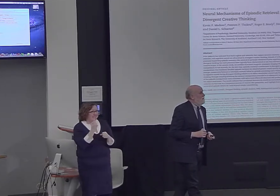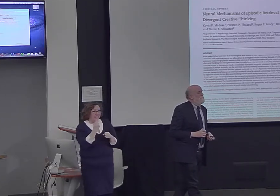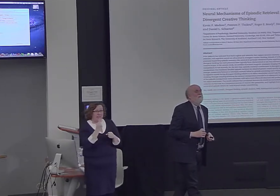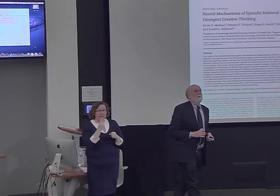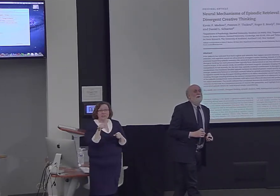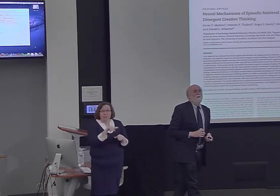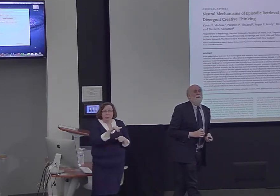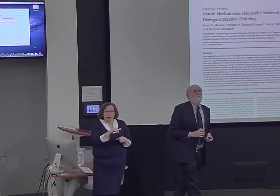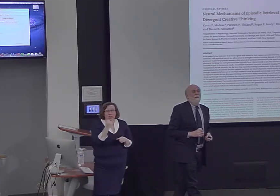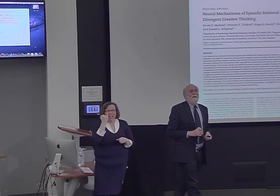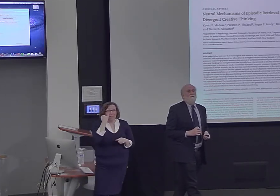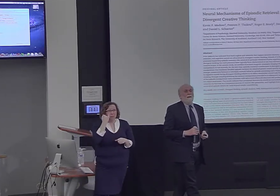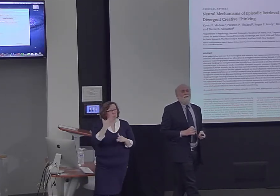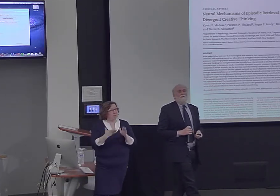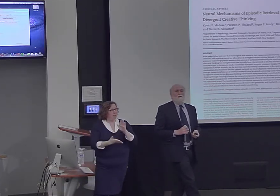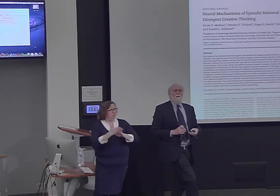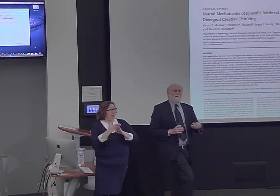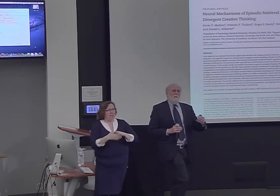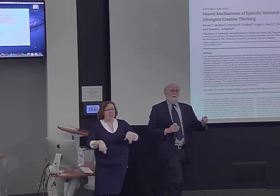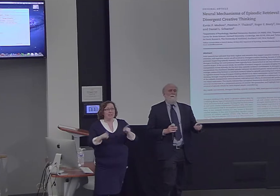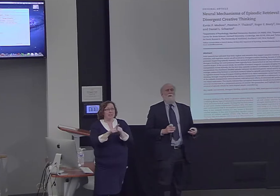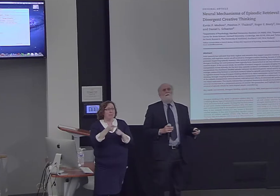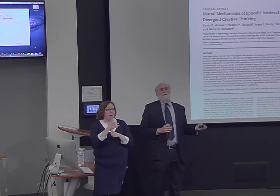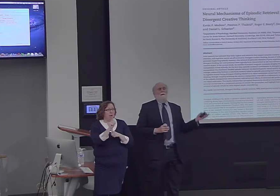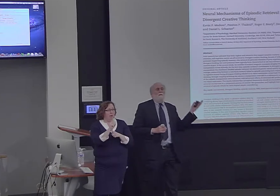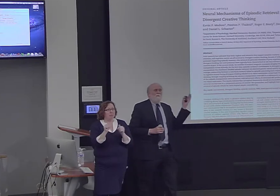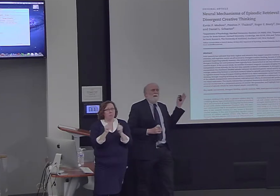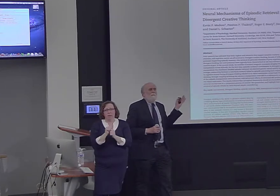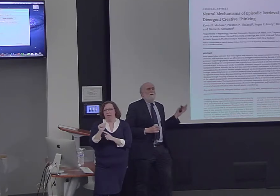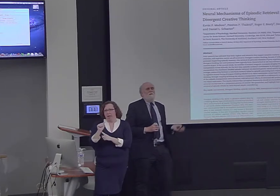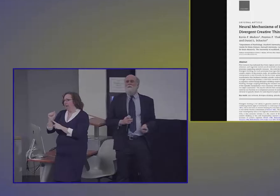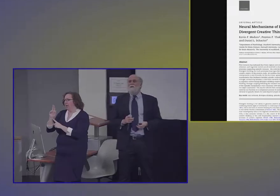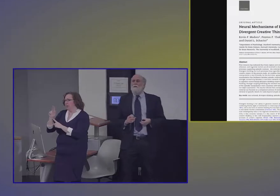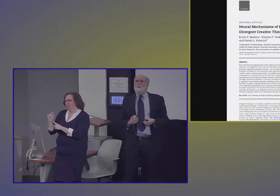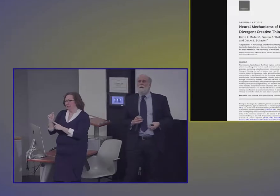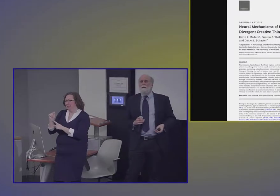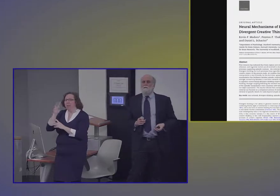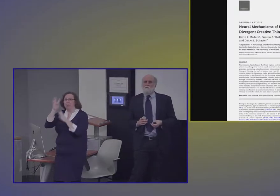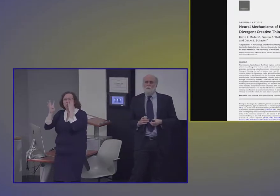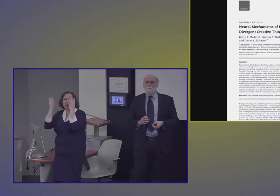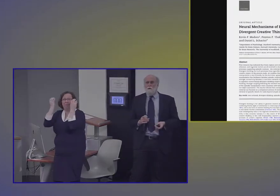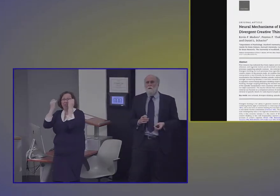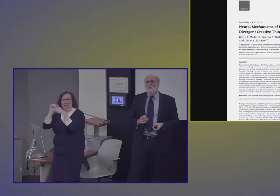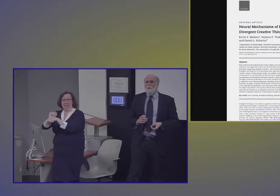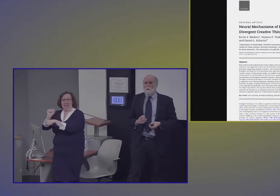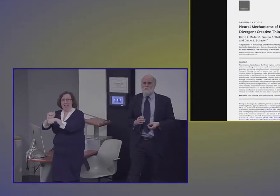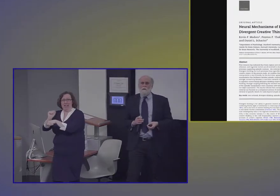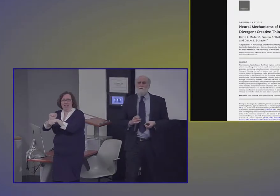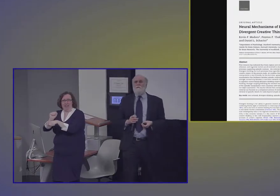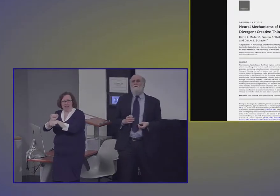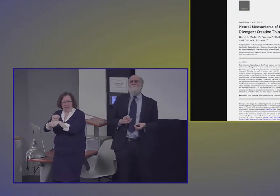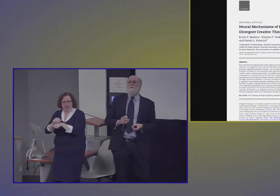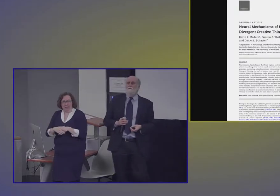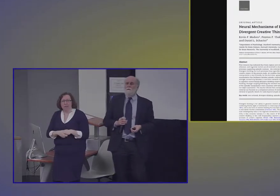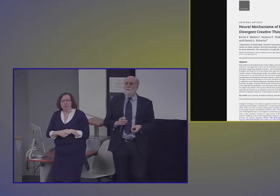the Divergent Creative Thinking Task? So we did that recently in this paper. It's just come online in Cerebral Cortex, for those who are interested, that